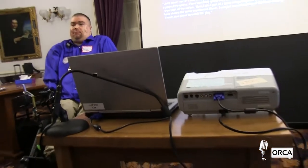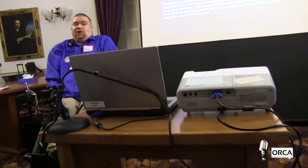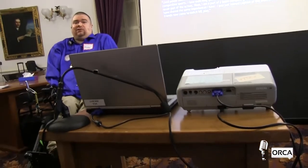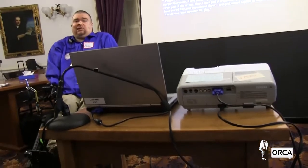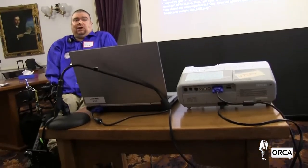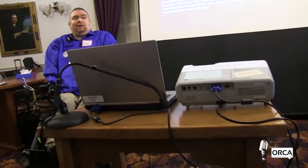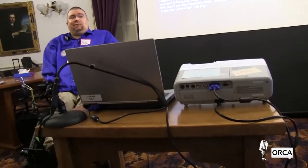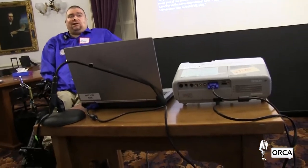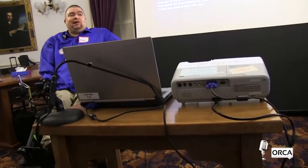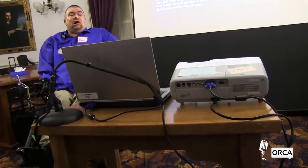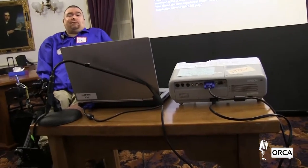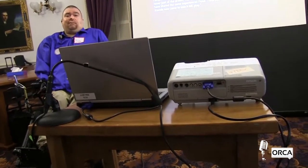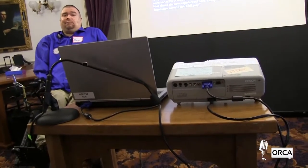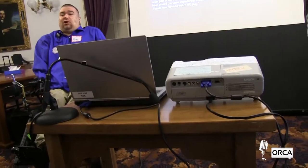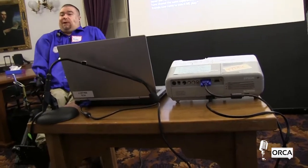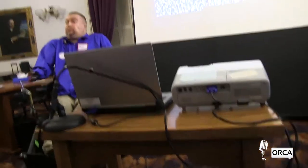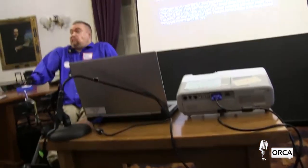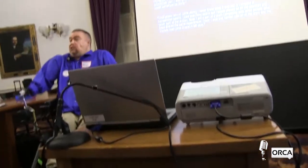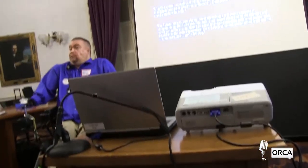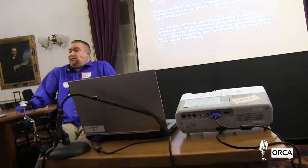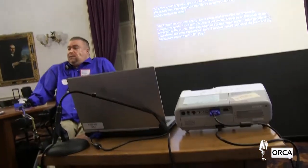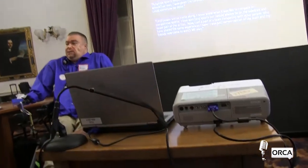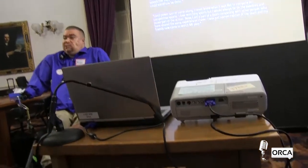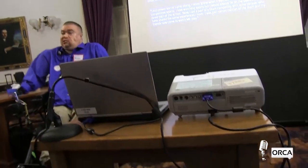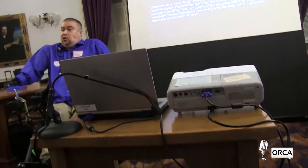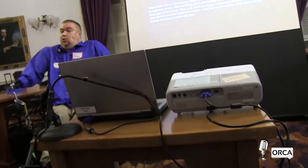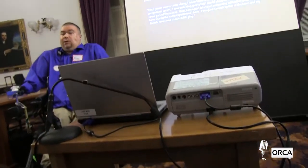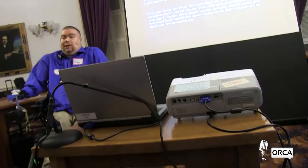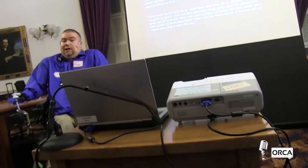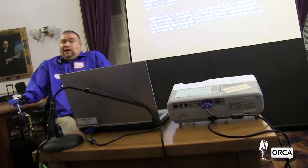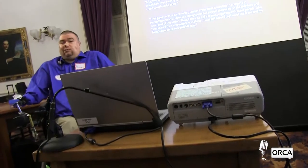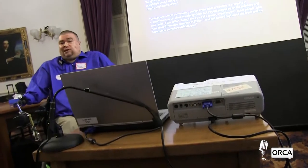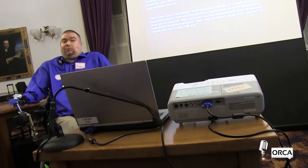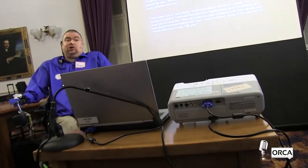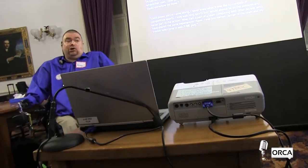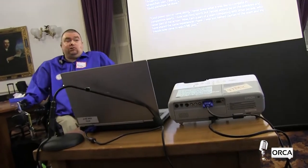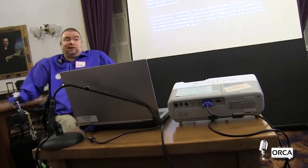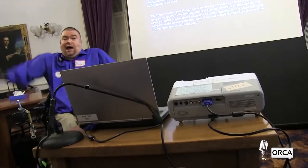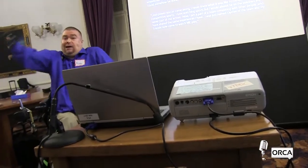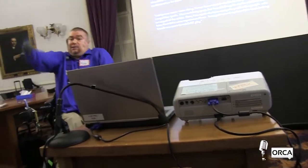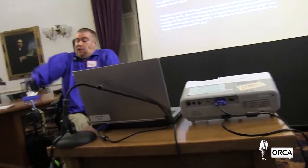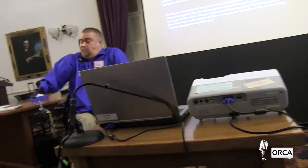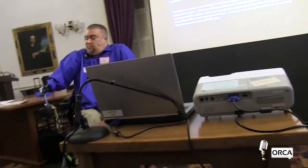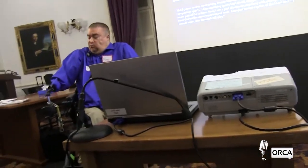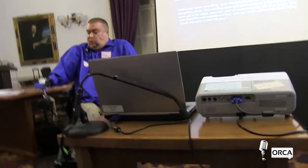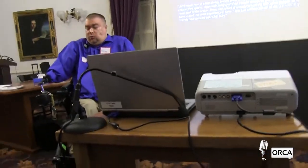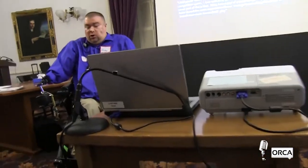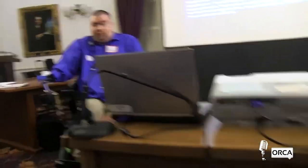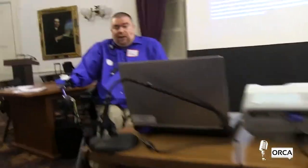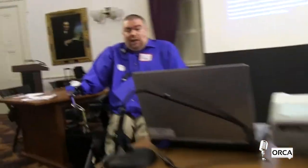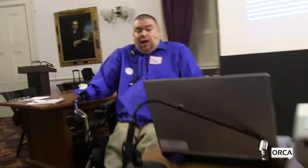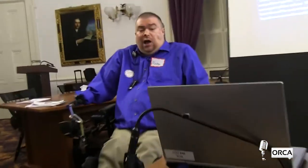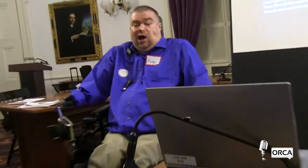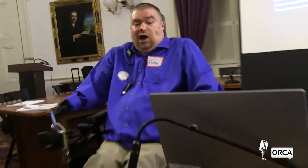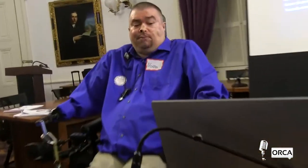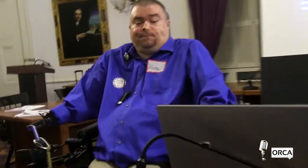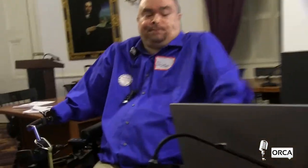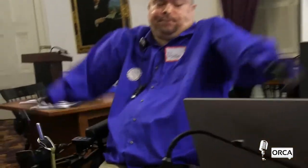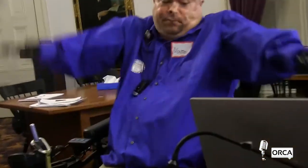and part of a team. And he talked about being in of a power soccer. So, he was able to use that to help him in the real world.